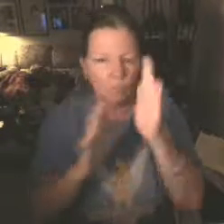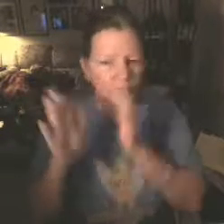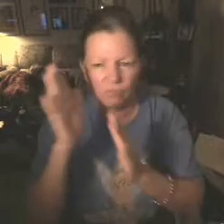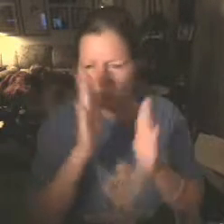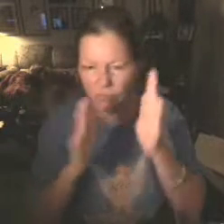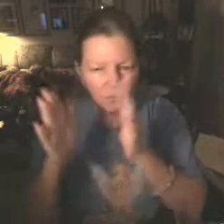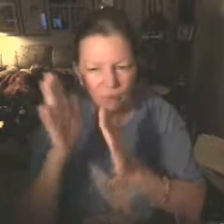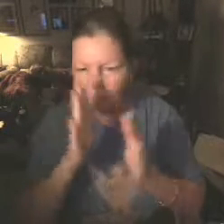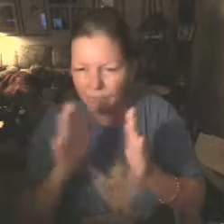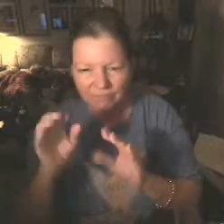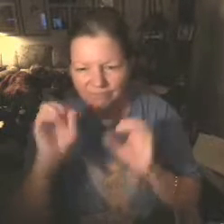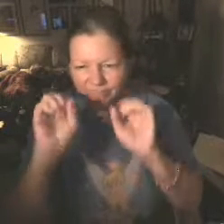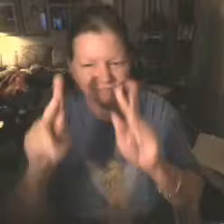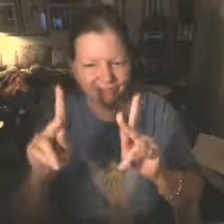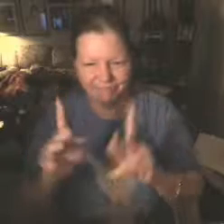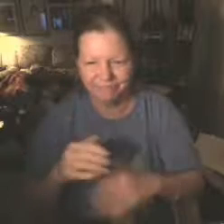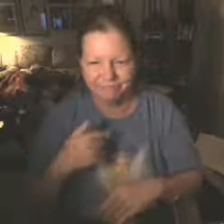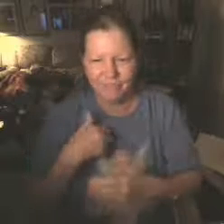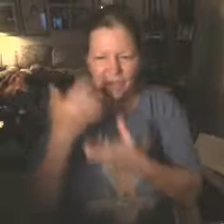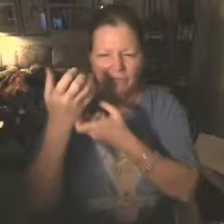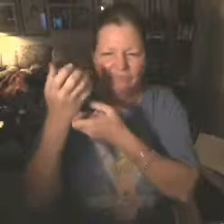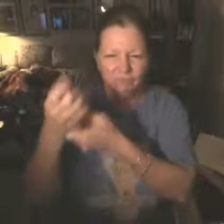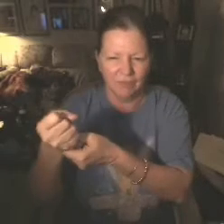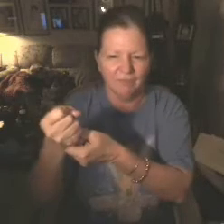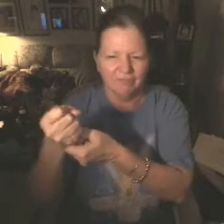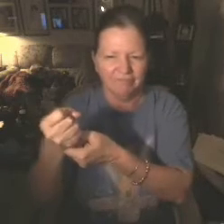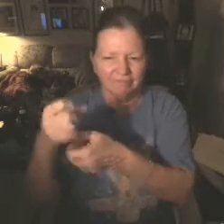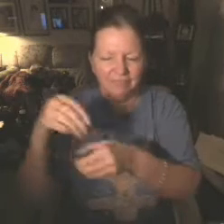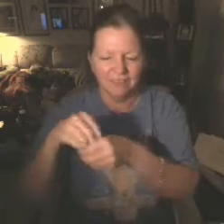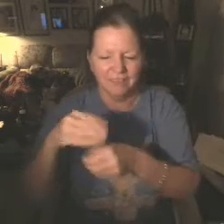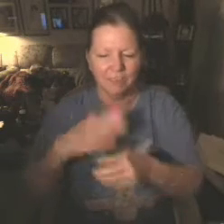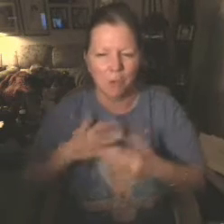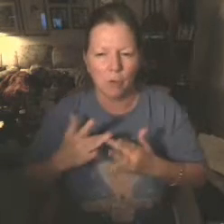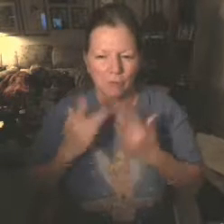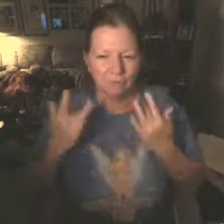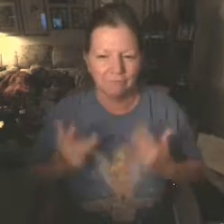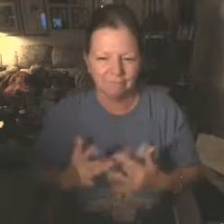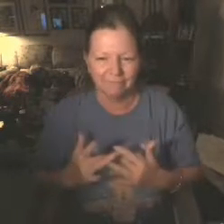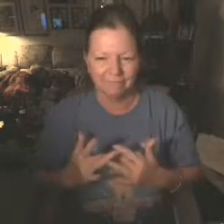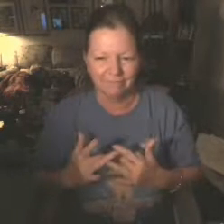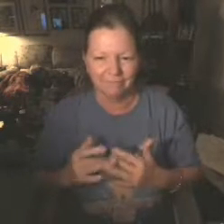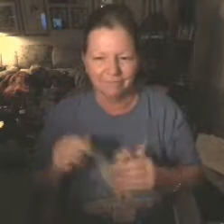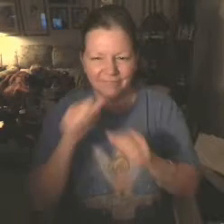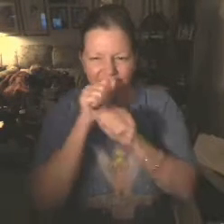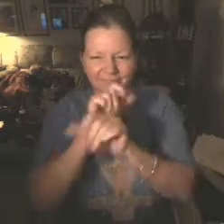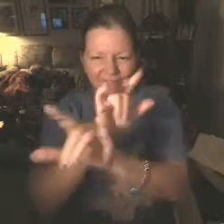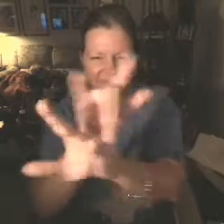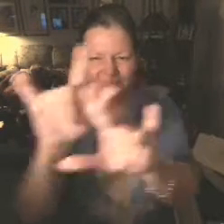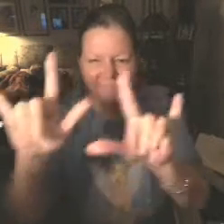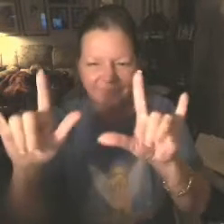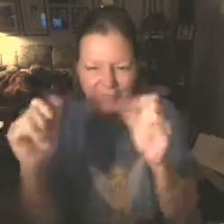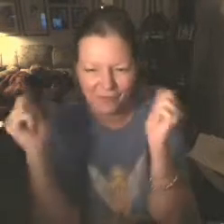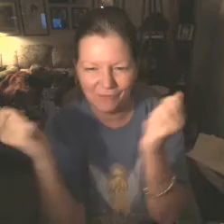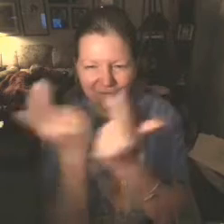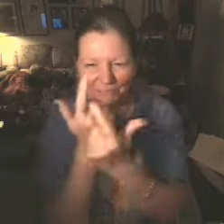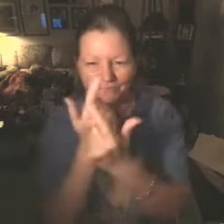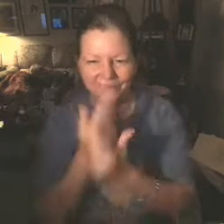your house. You buy from sellers that need to sell fast and from sellers that want the convenience of a fast sale. Call 1-800